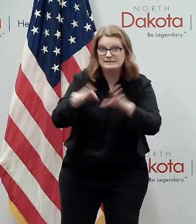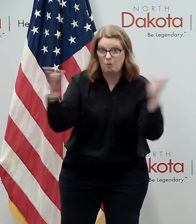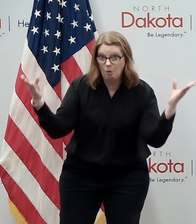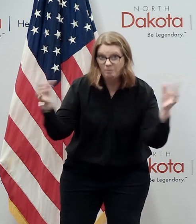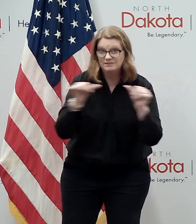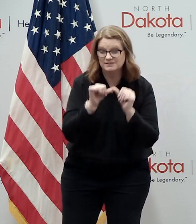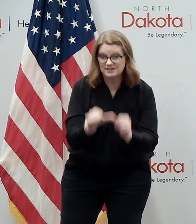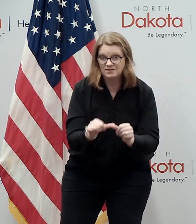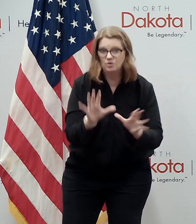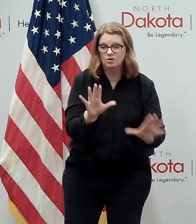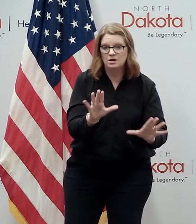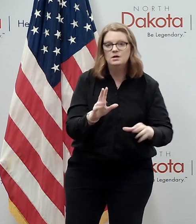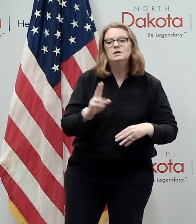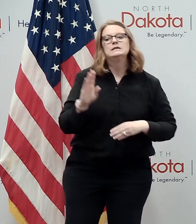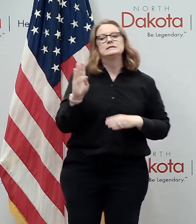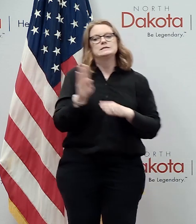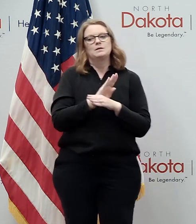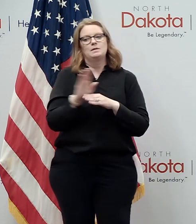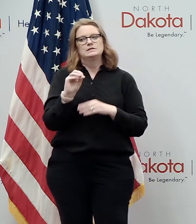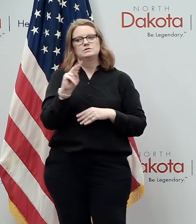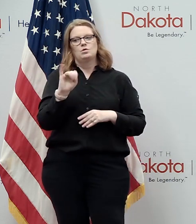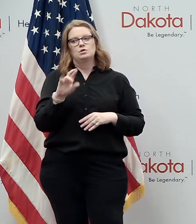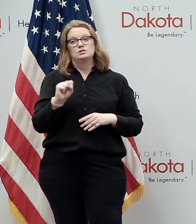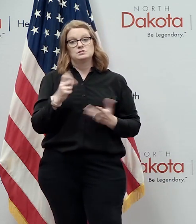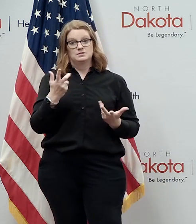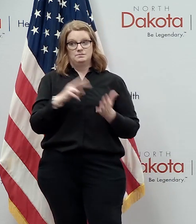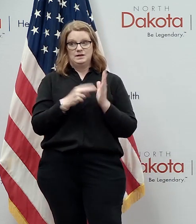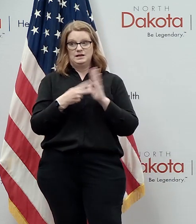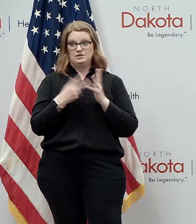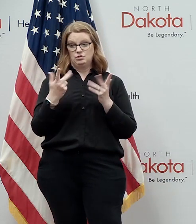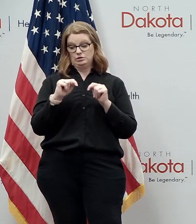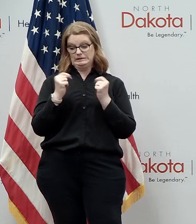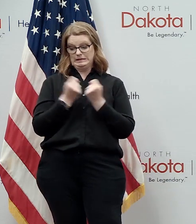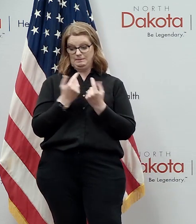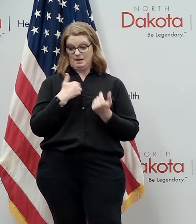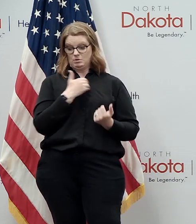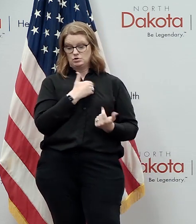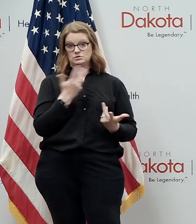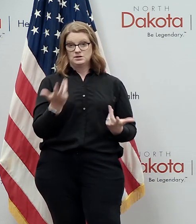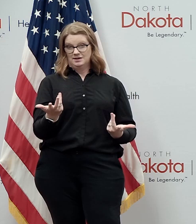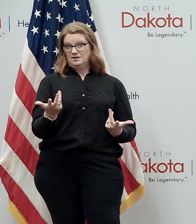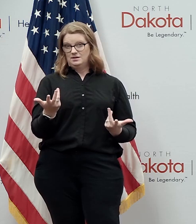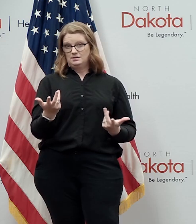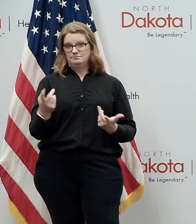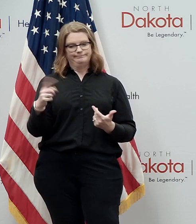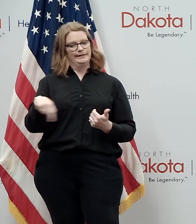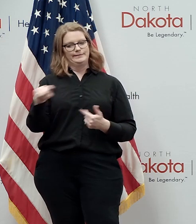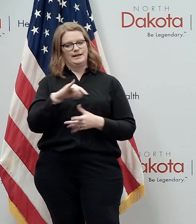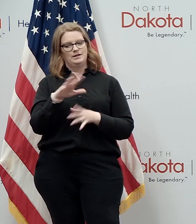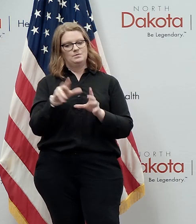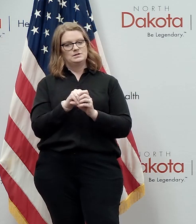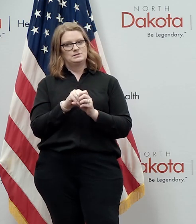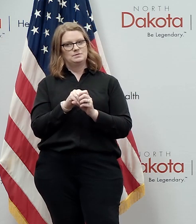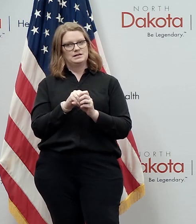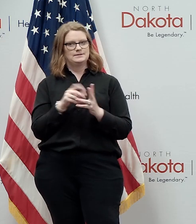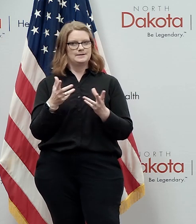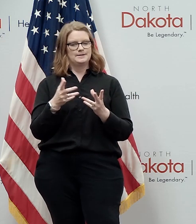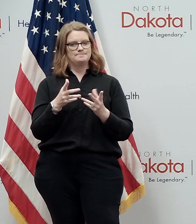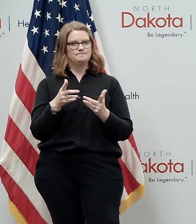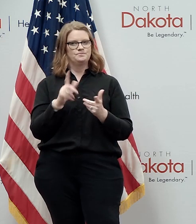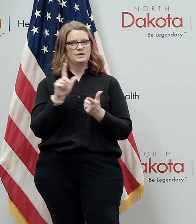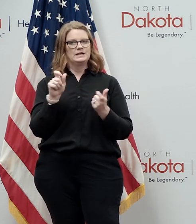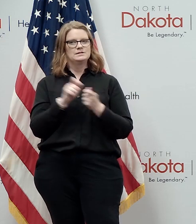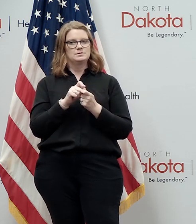business owners uh they're you know your biggest asset is your team members making sure that they participate in particularly if you've got